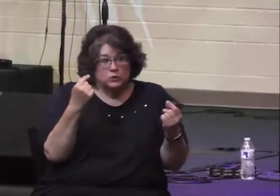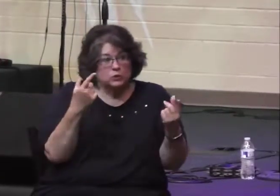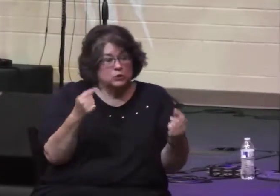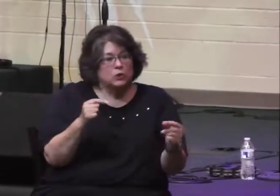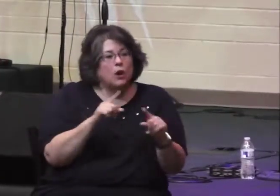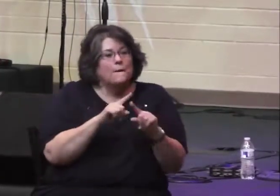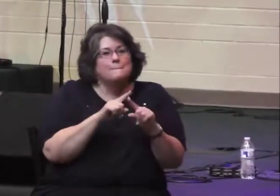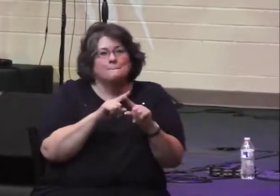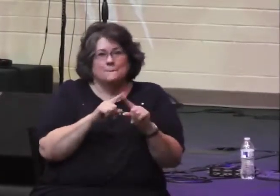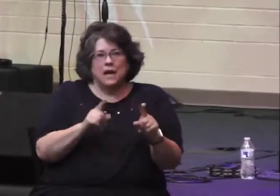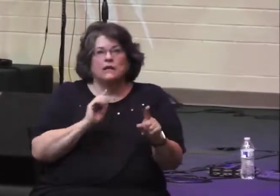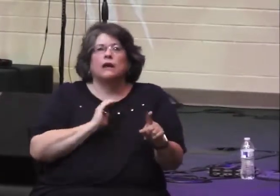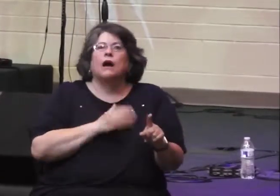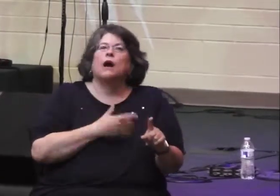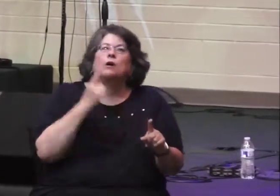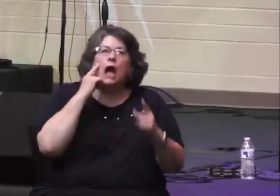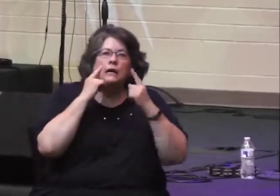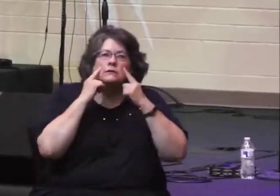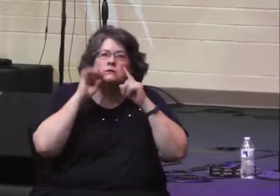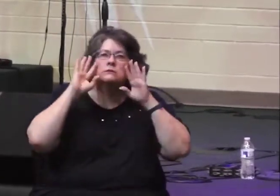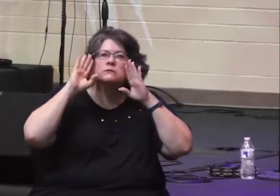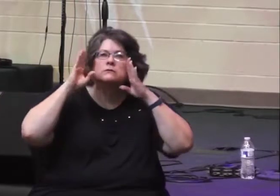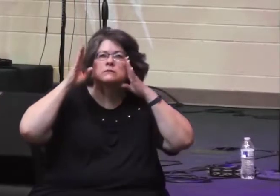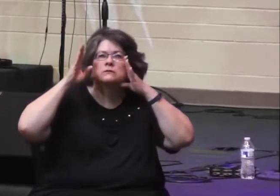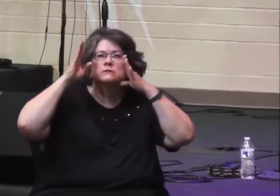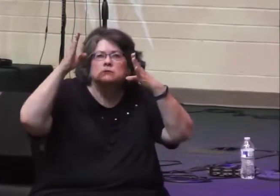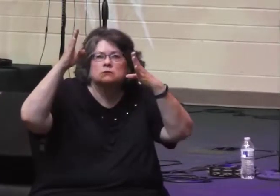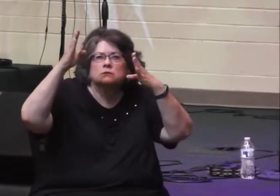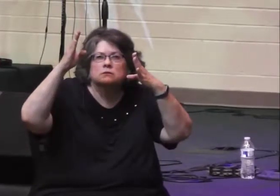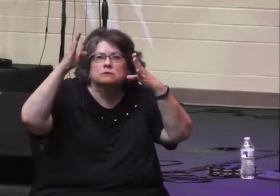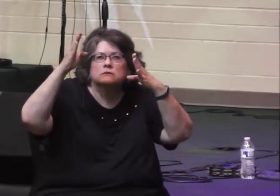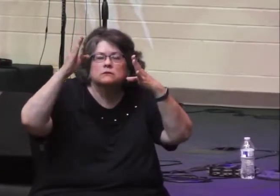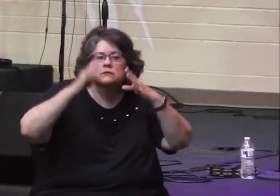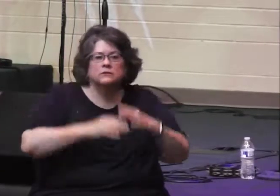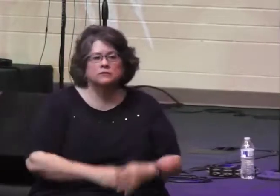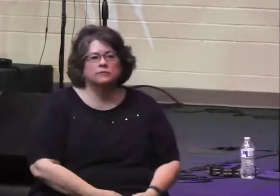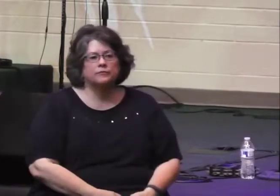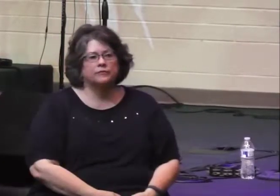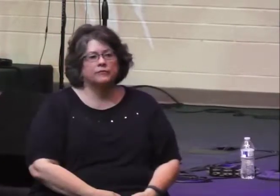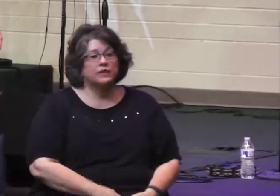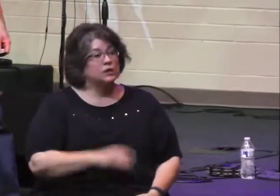not know what to do, but our eyes are on you.